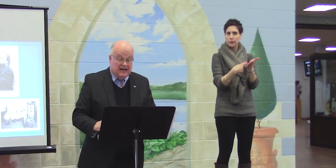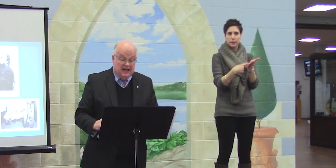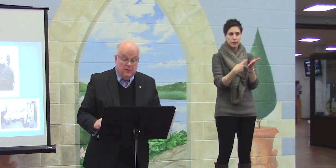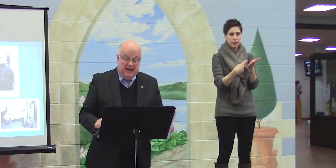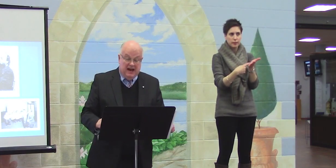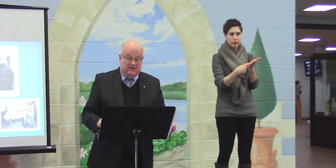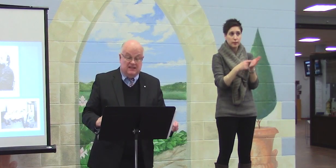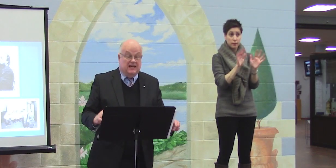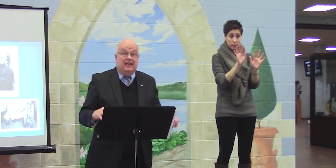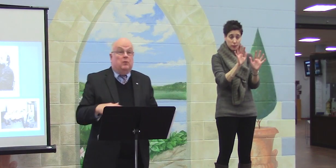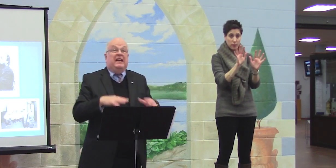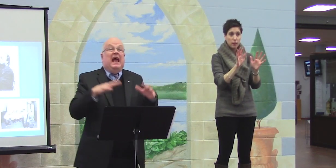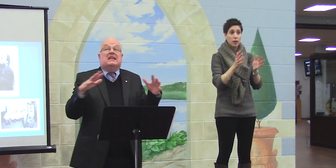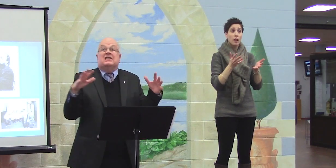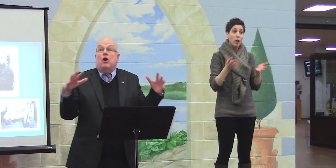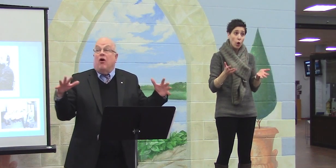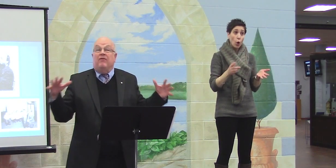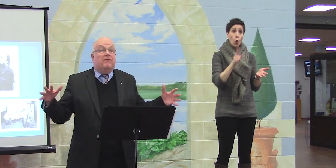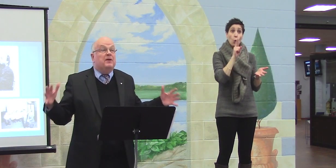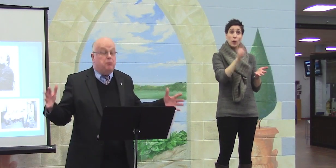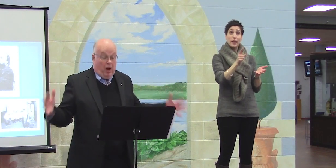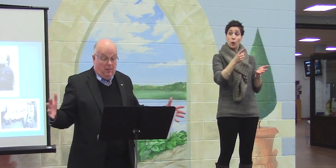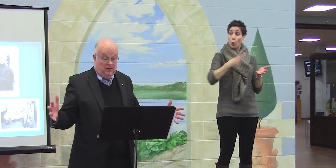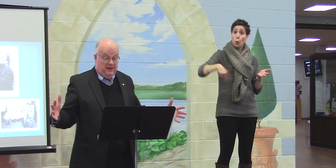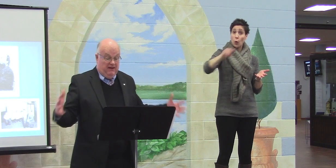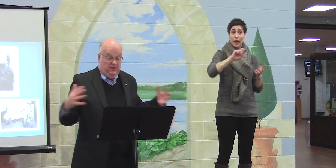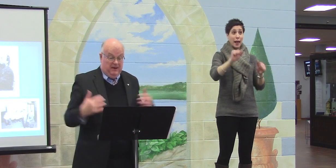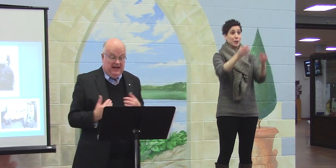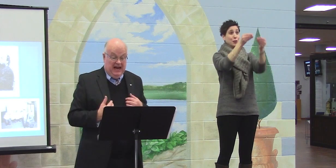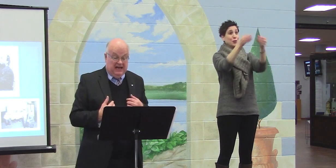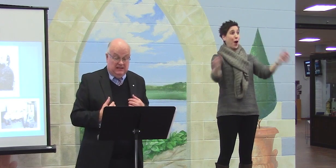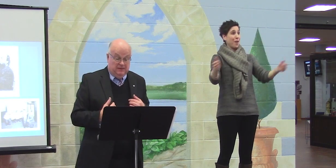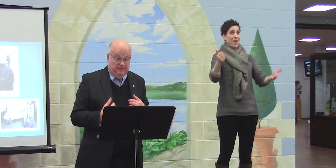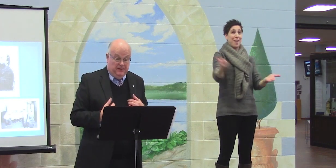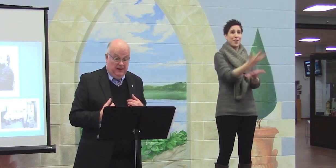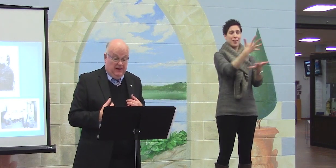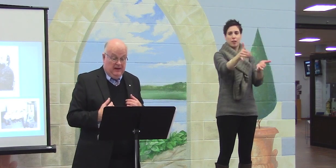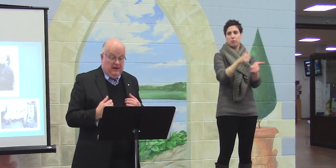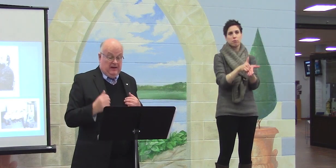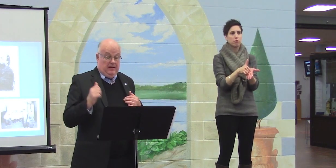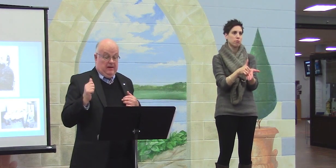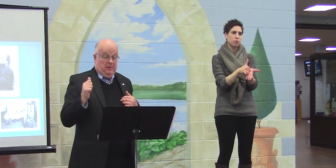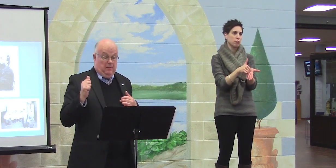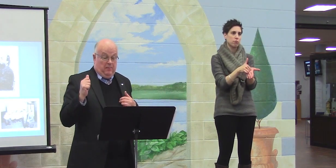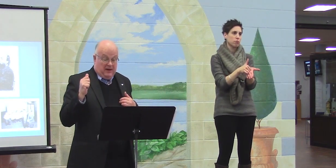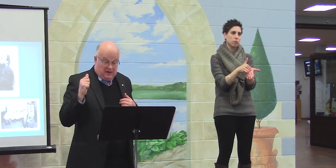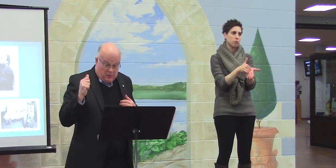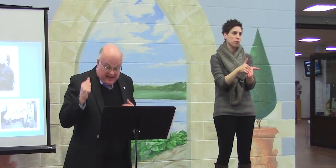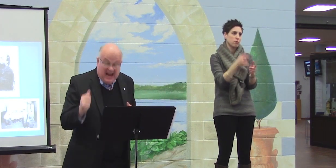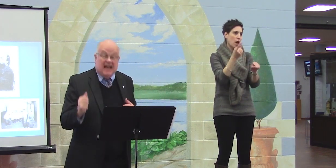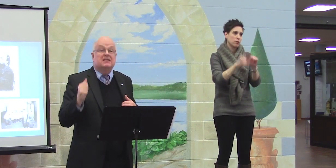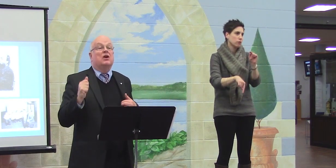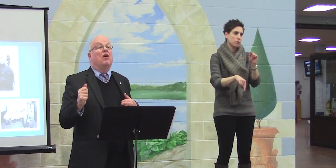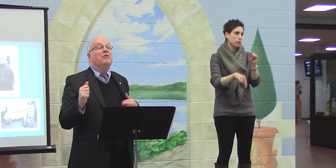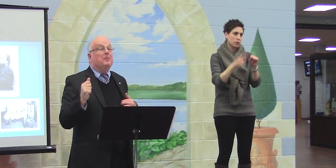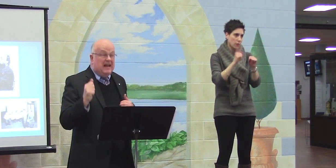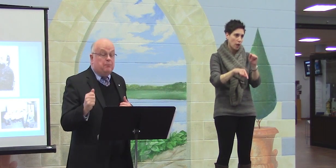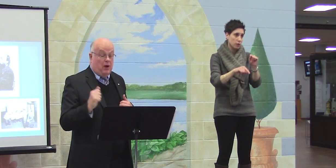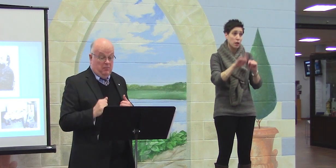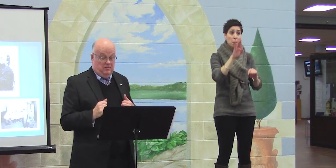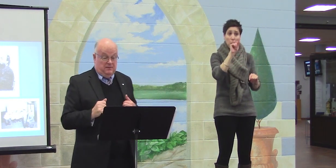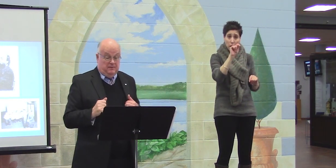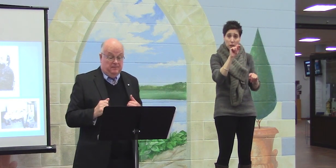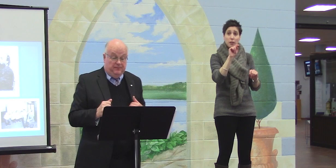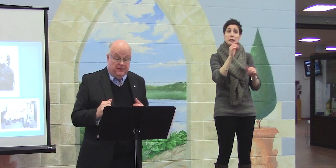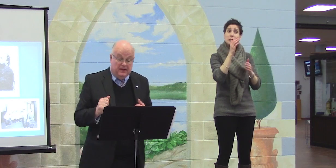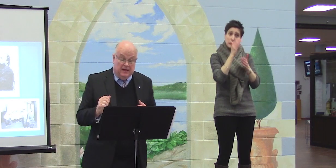Realistically, we have to say that we can't solve every problem that everybody has. But we can solve many